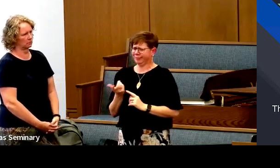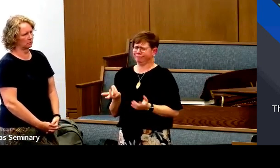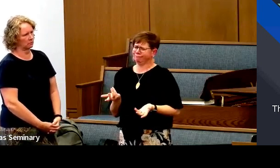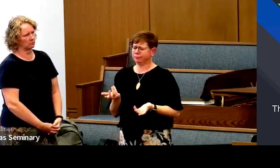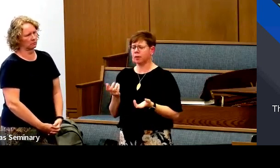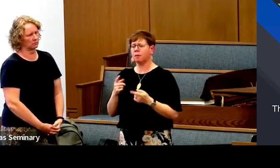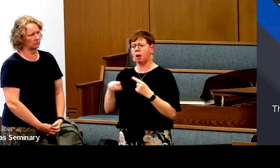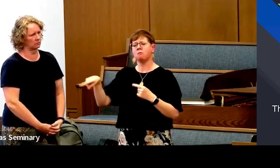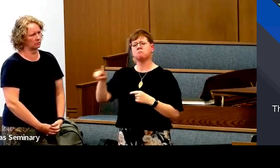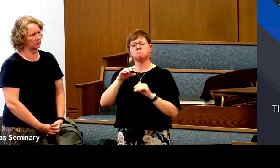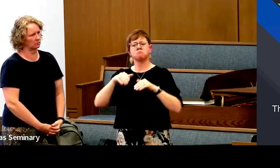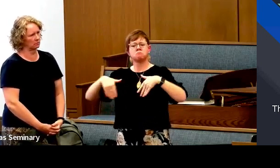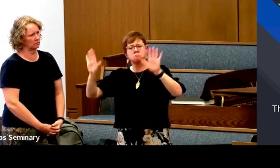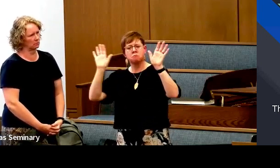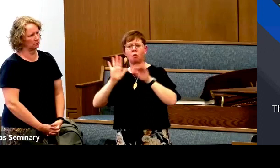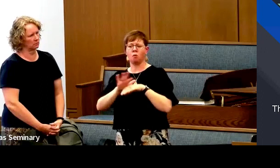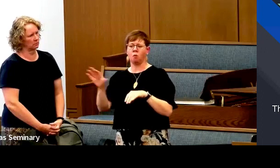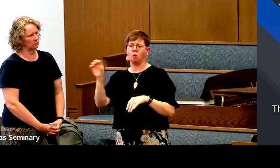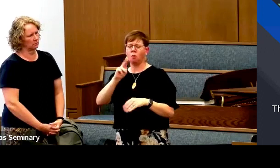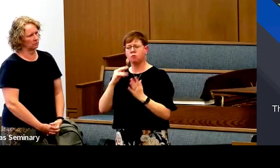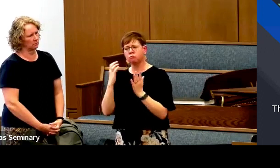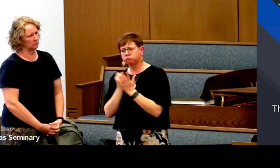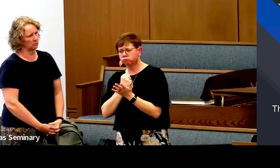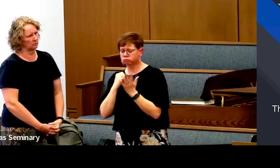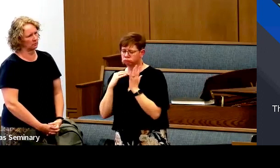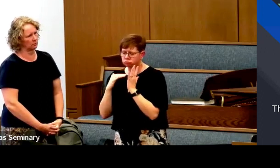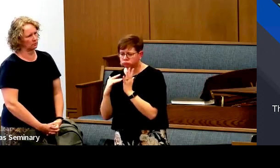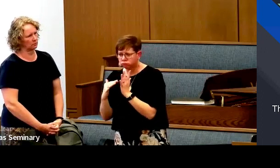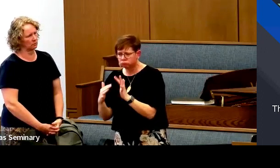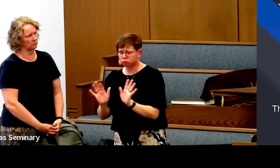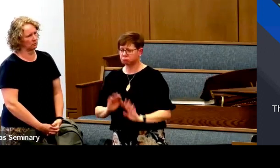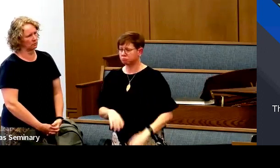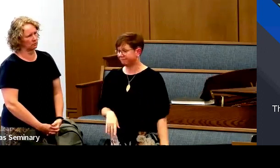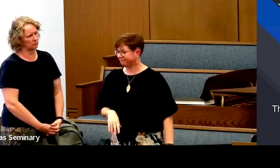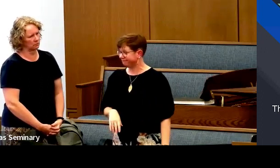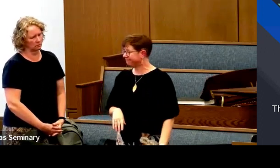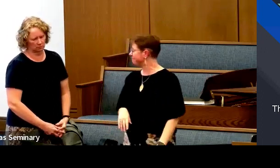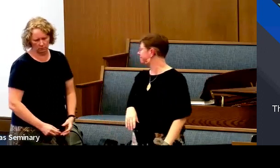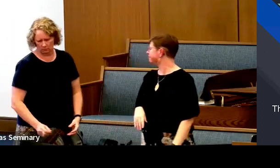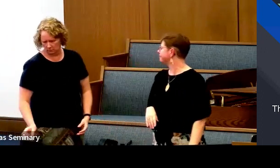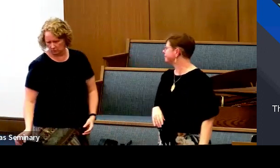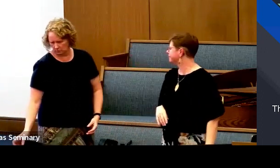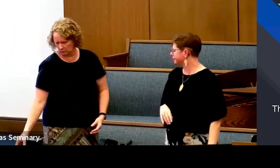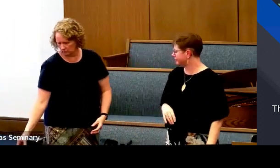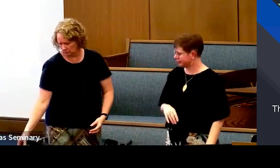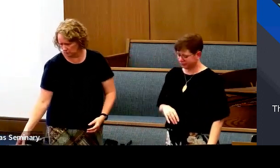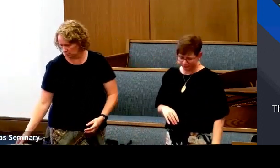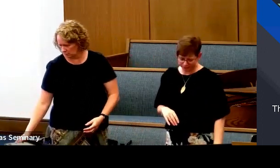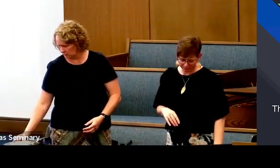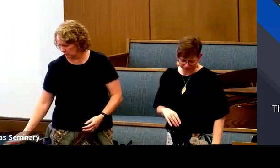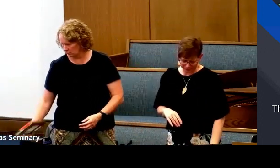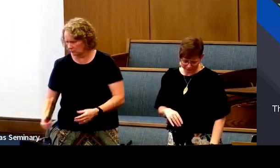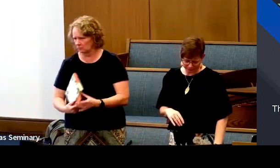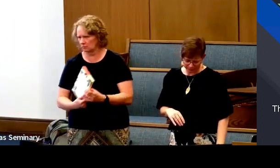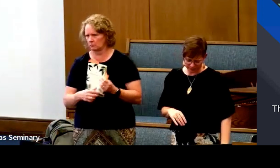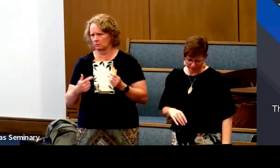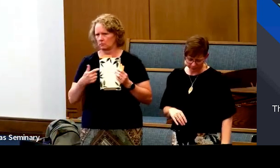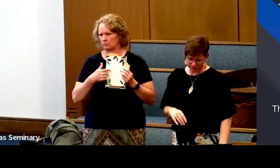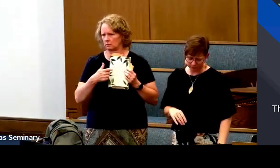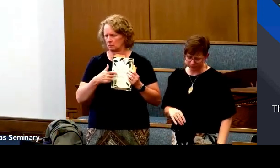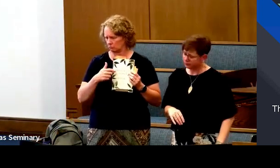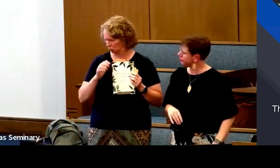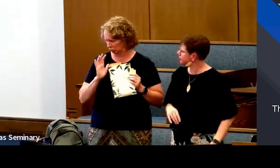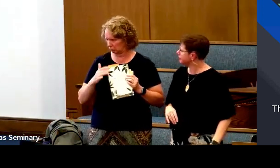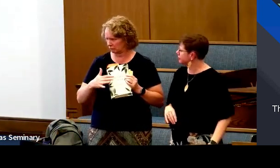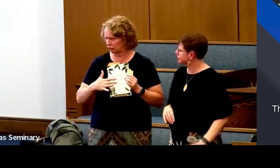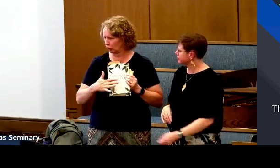It's impossible for us to give an idea of everything that's in this book. There's so